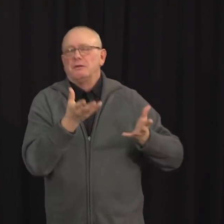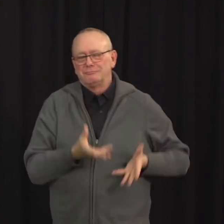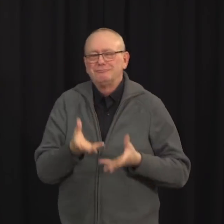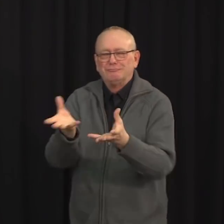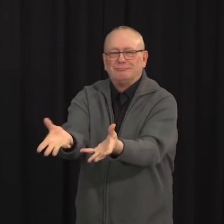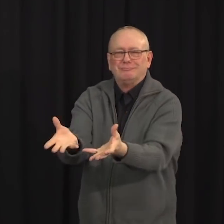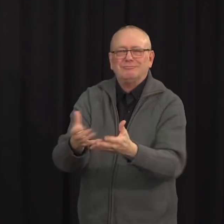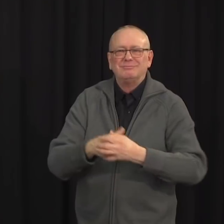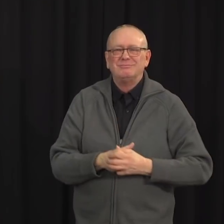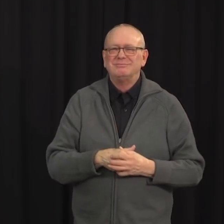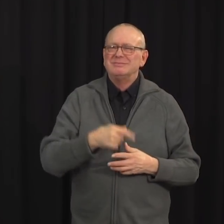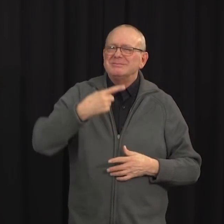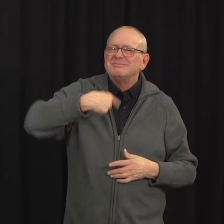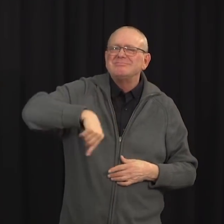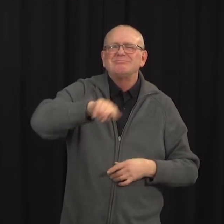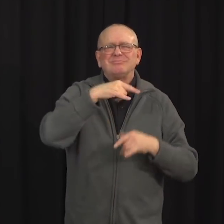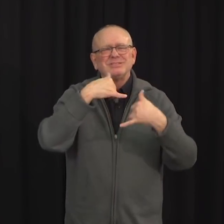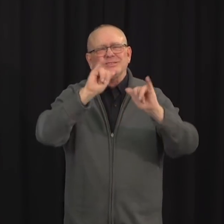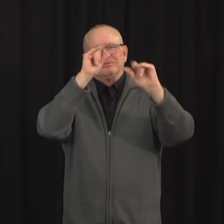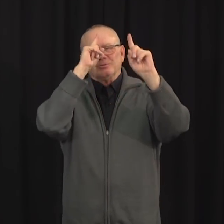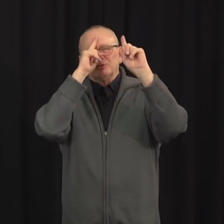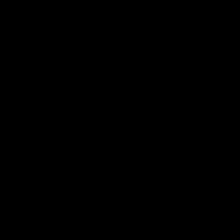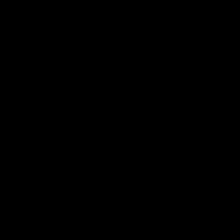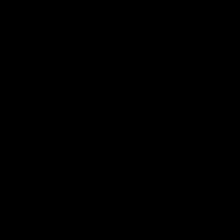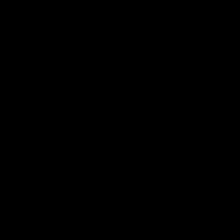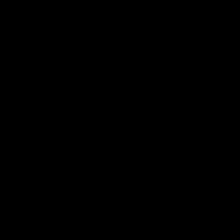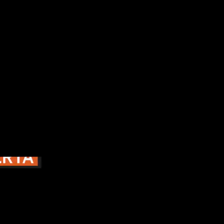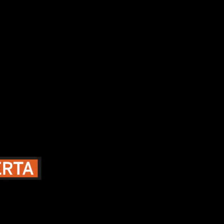each other. Thank you, and I'm happy to take questions.